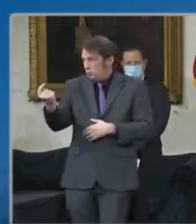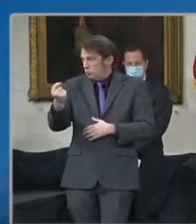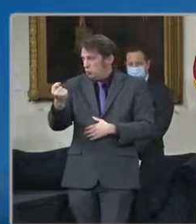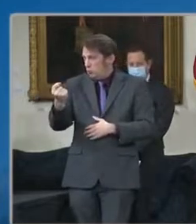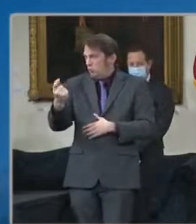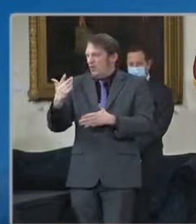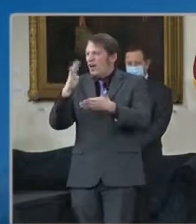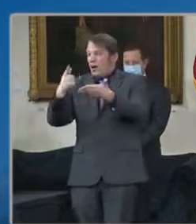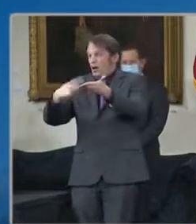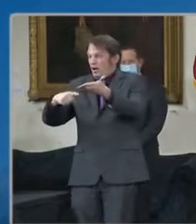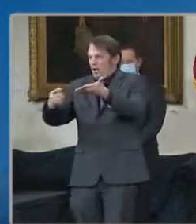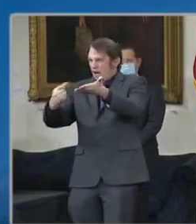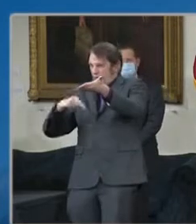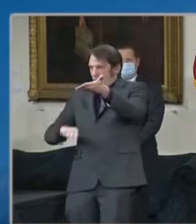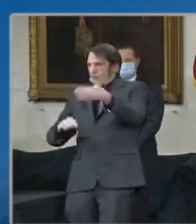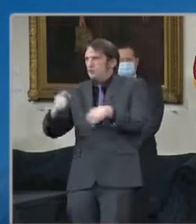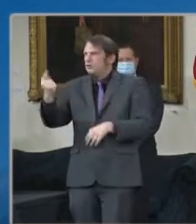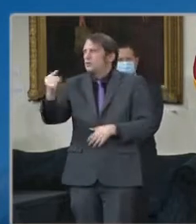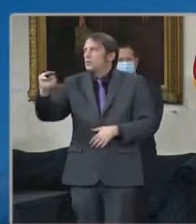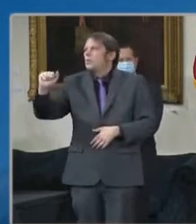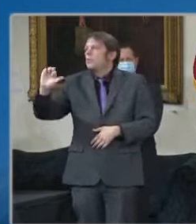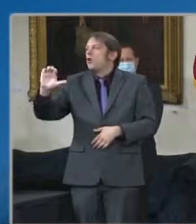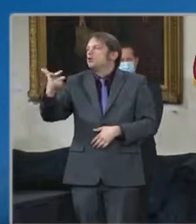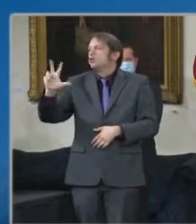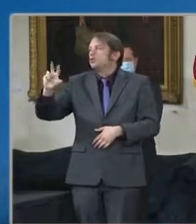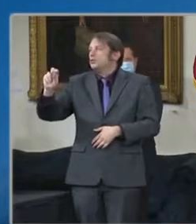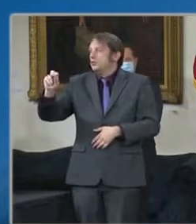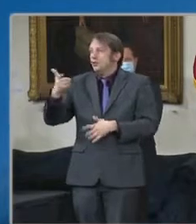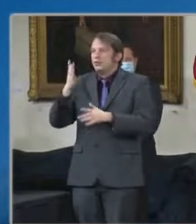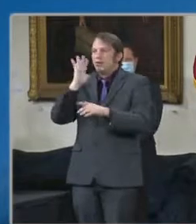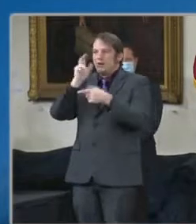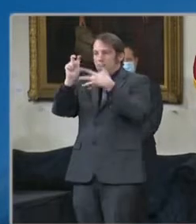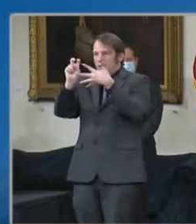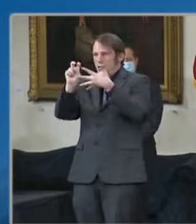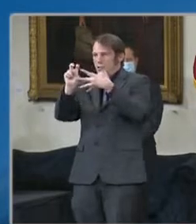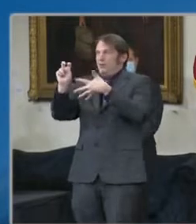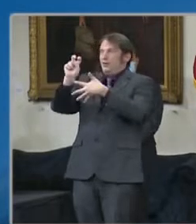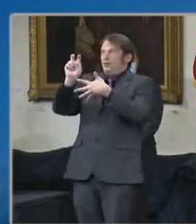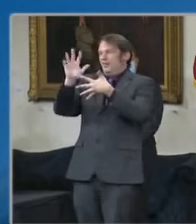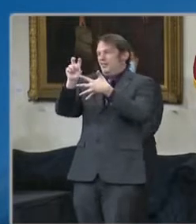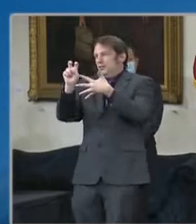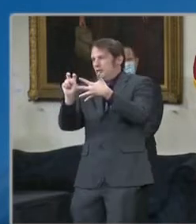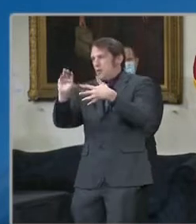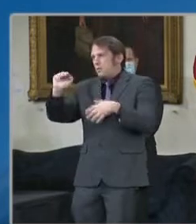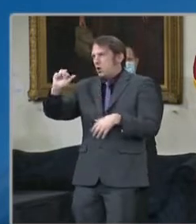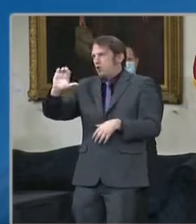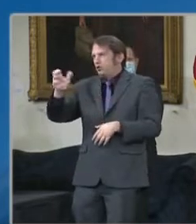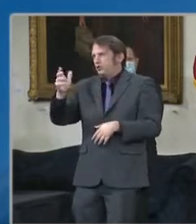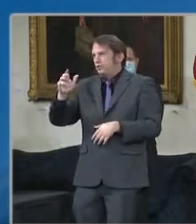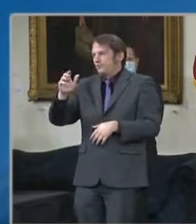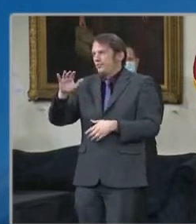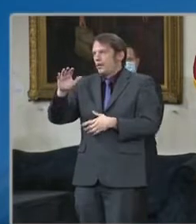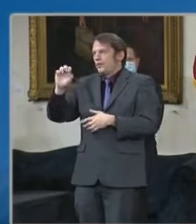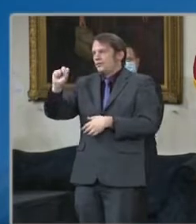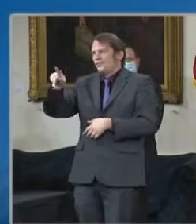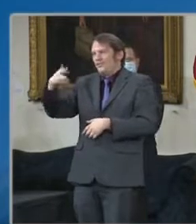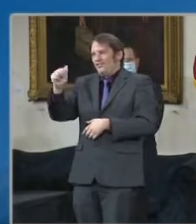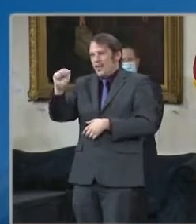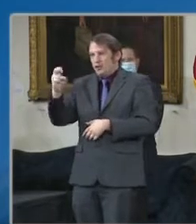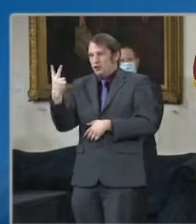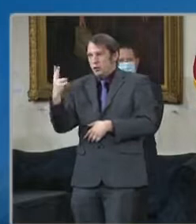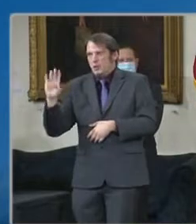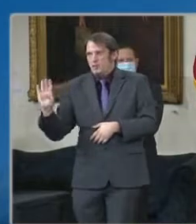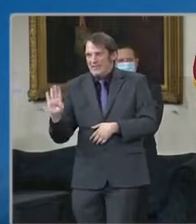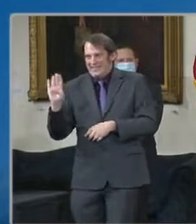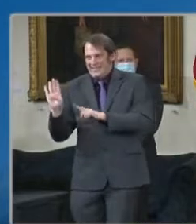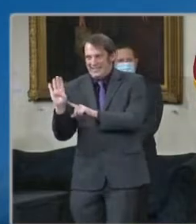phase 2B of our plan, which will include all Marylanders 16 years and older with underlying